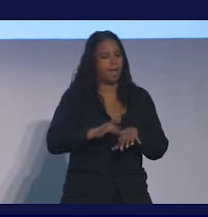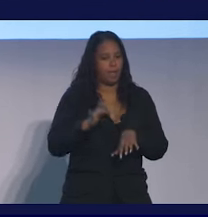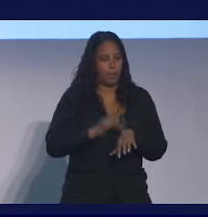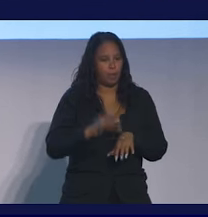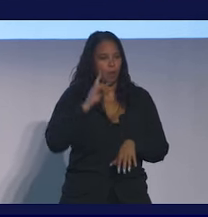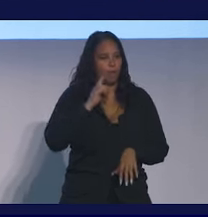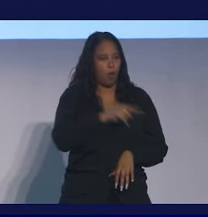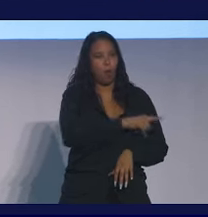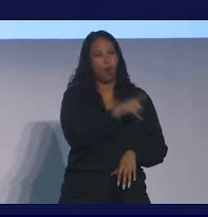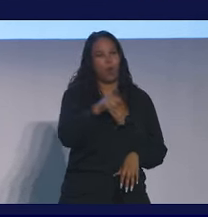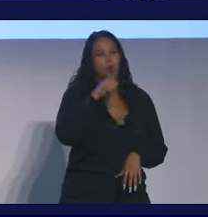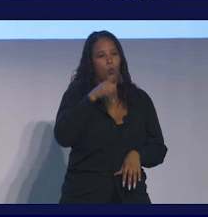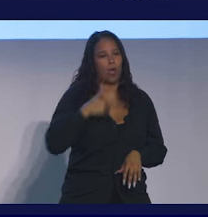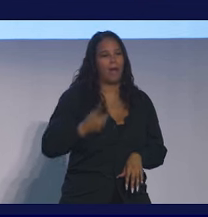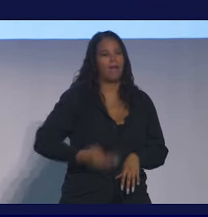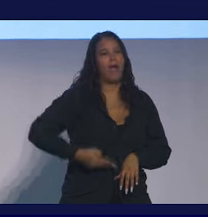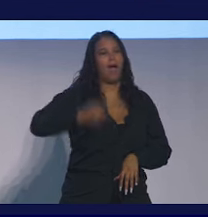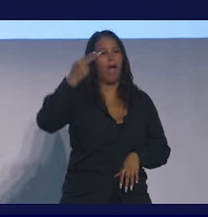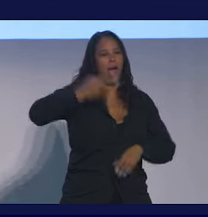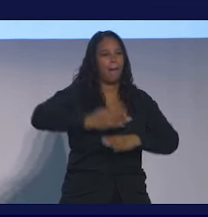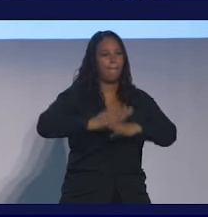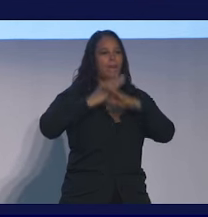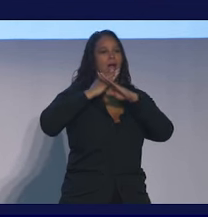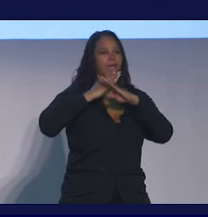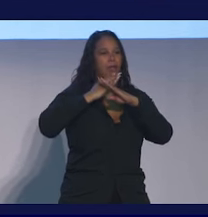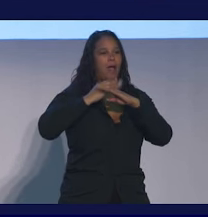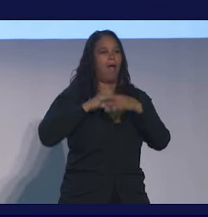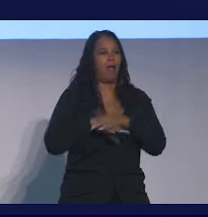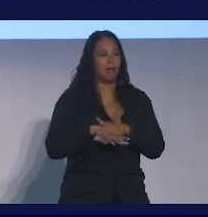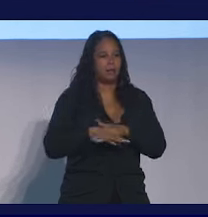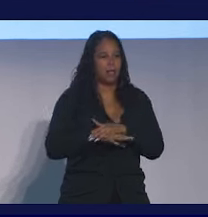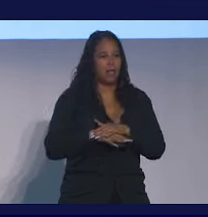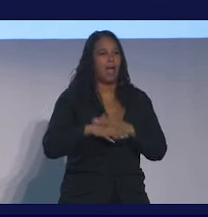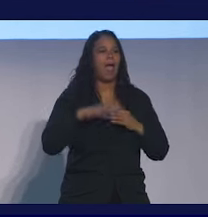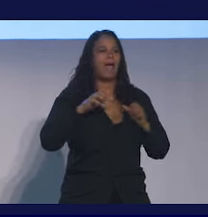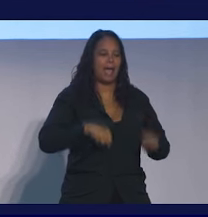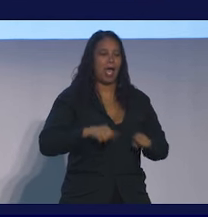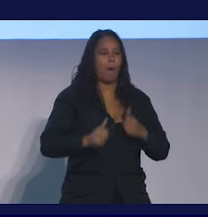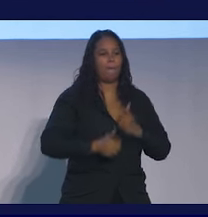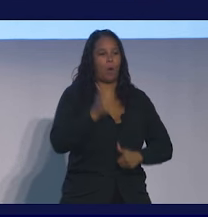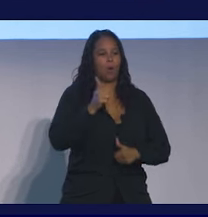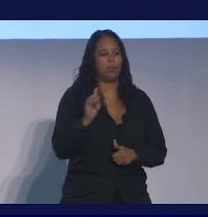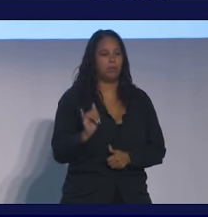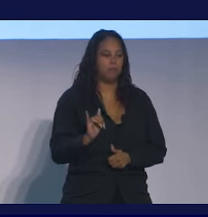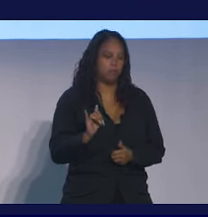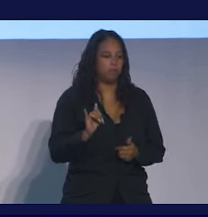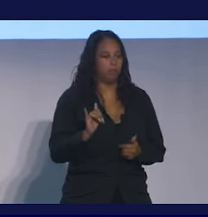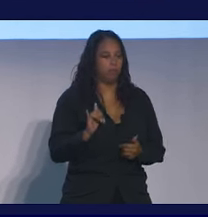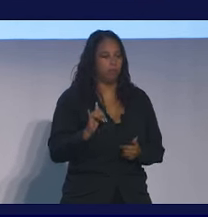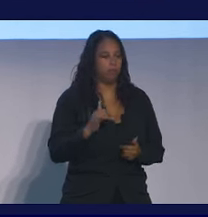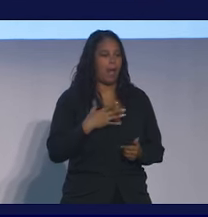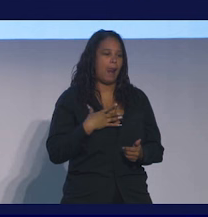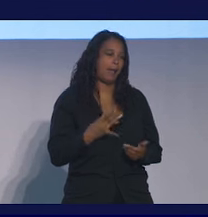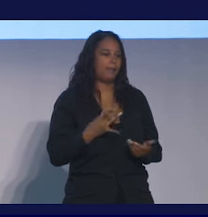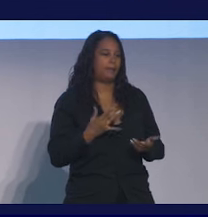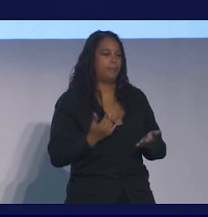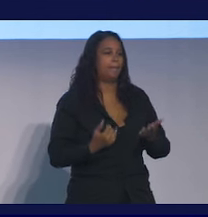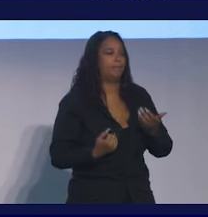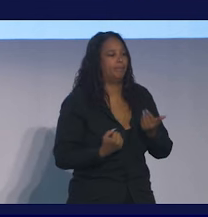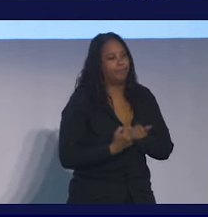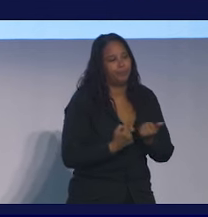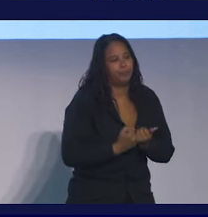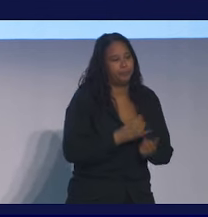highest barriers to accessing it and who are often the most likely to benefit. So what we did was we built partnerships with pharmacists.